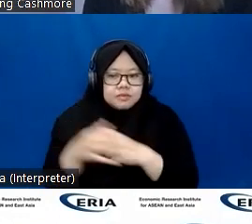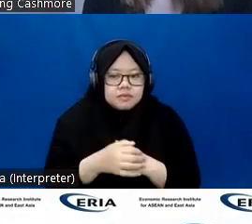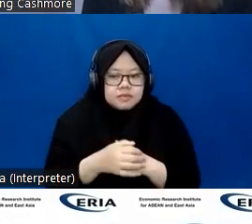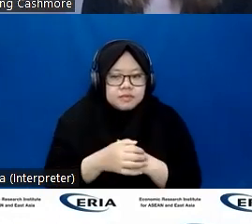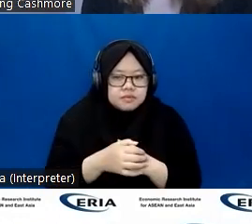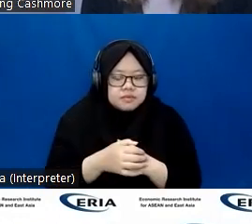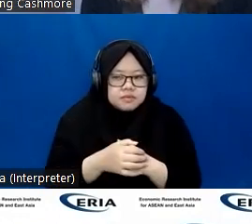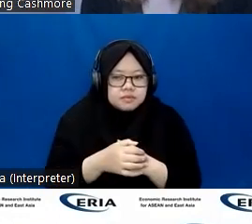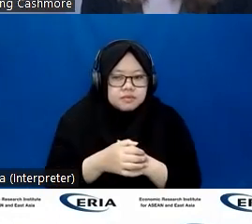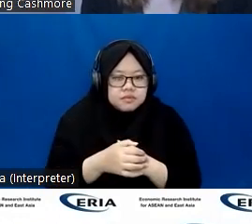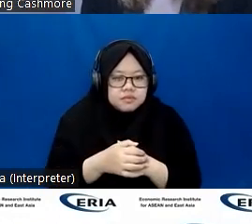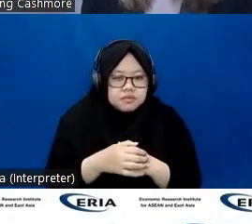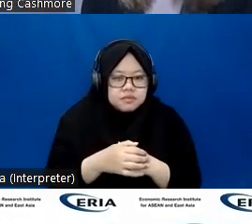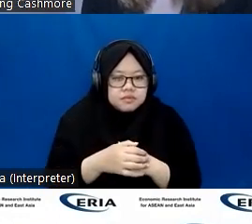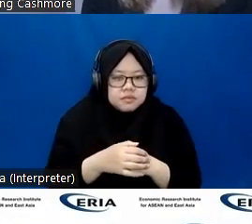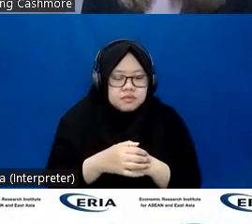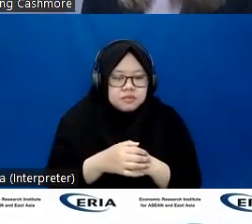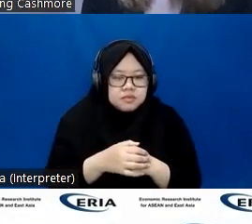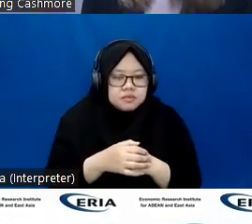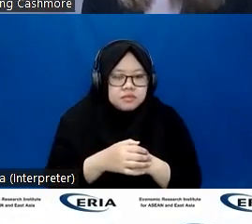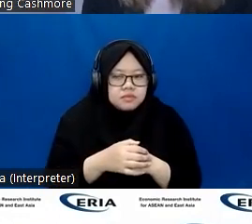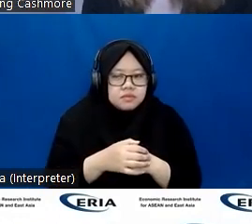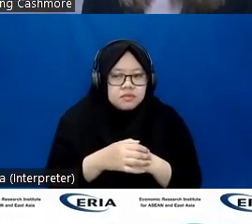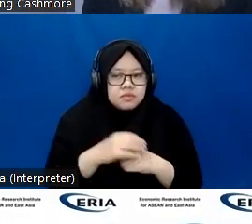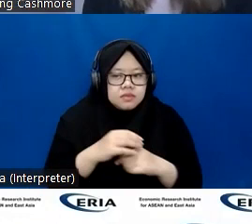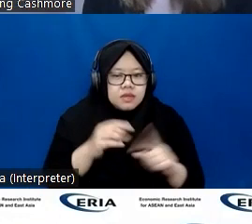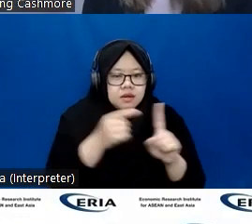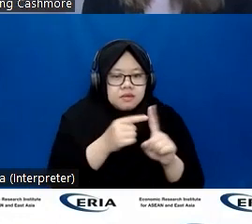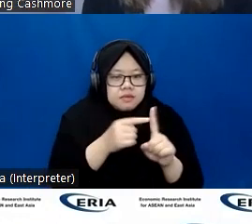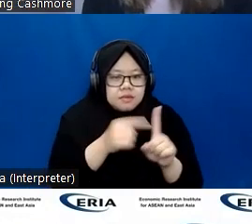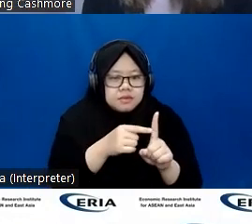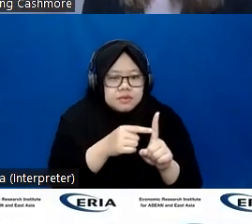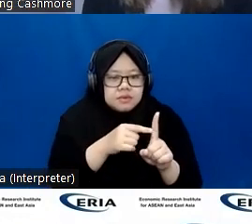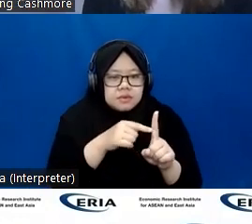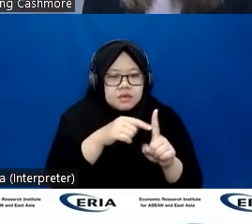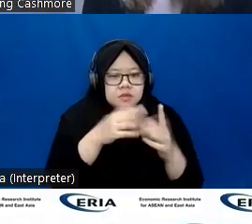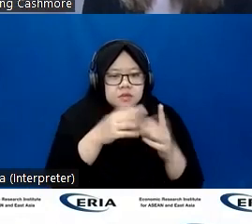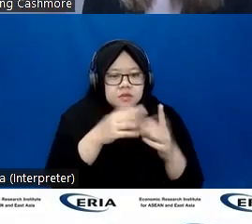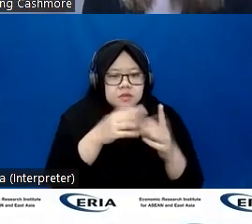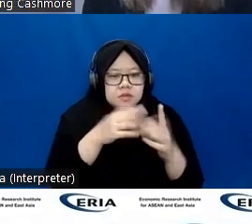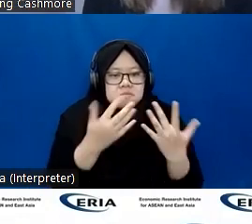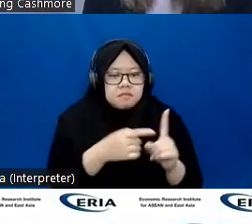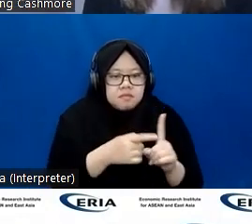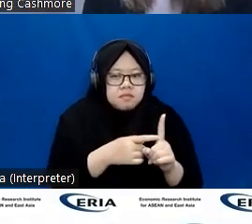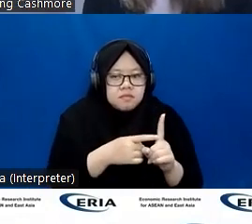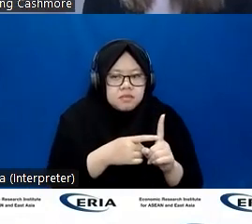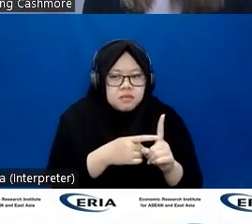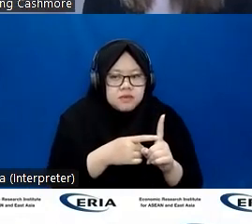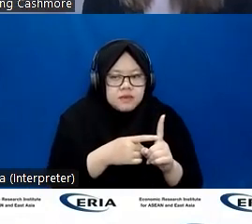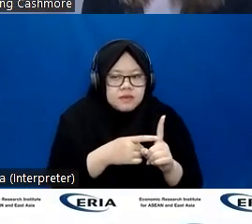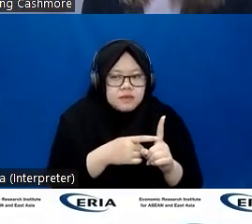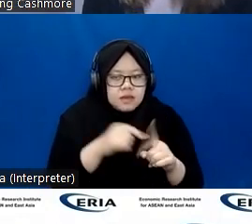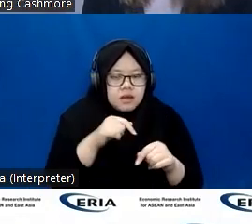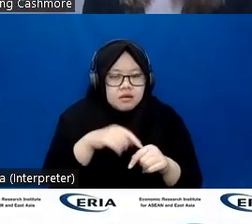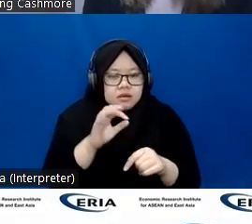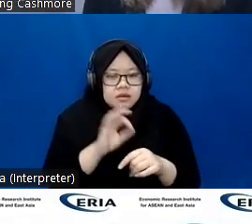Australia. So the first case study that we wanted to highlight quickly, and unfortunately, we don't have the time to fully go into these